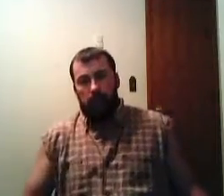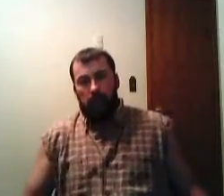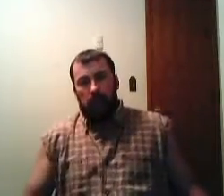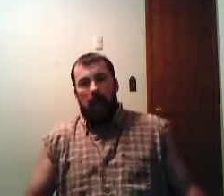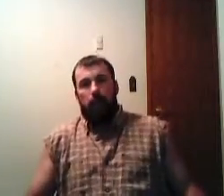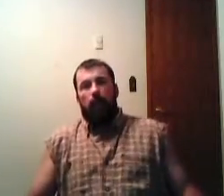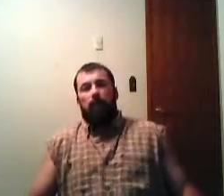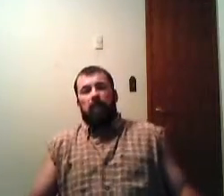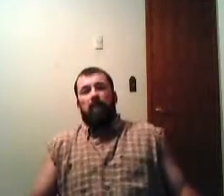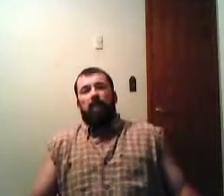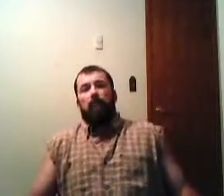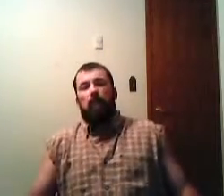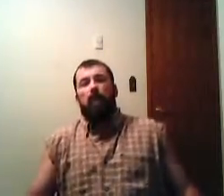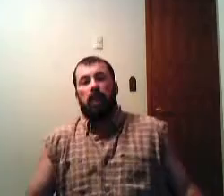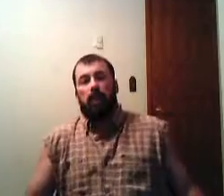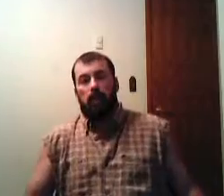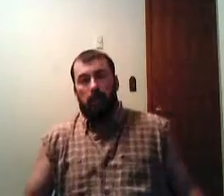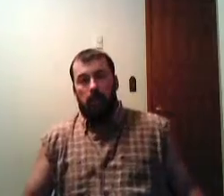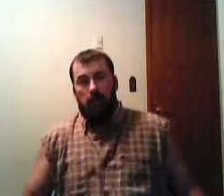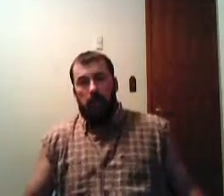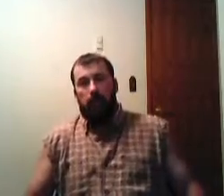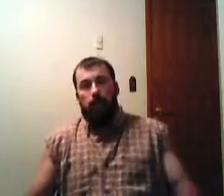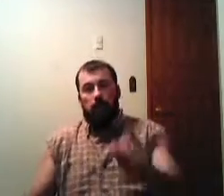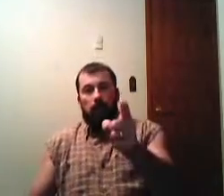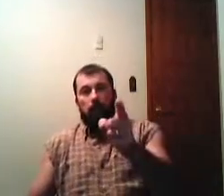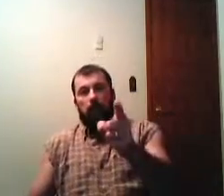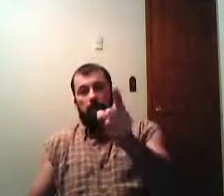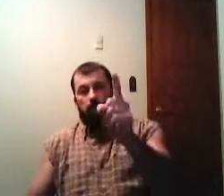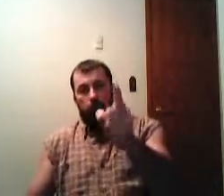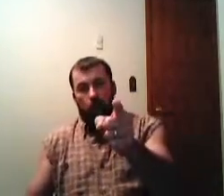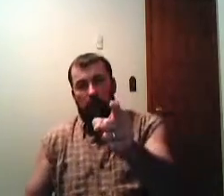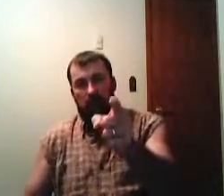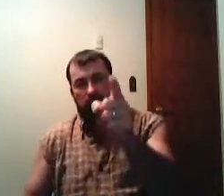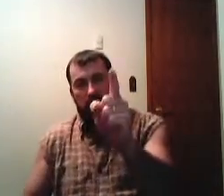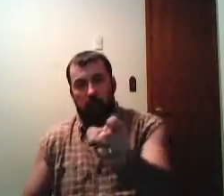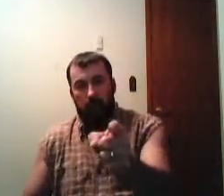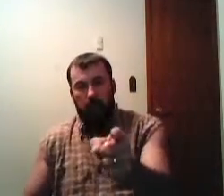that I'm around to see the destruction of the murderous abortionist doctors